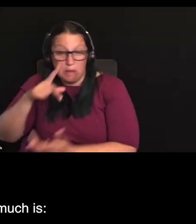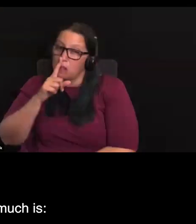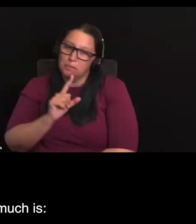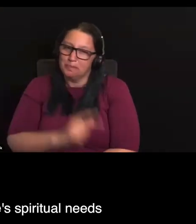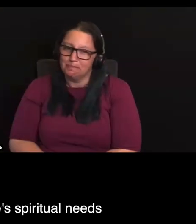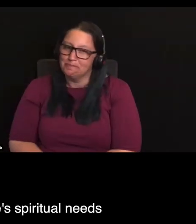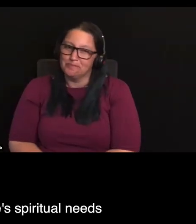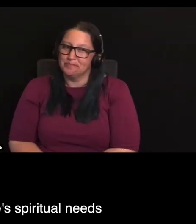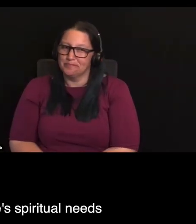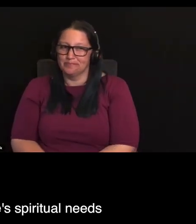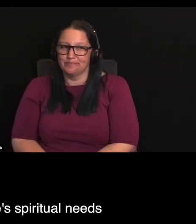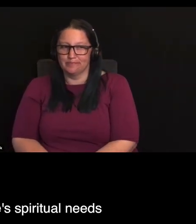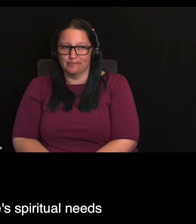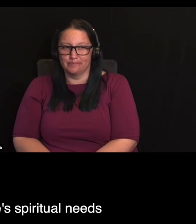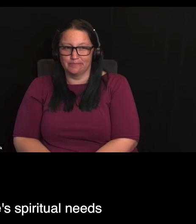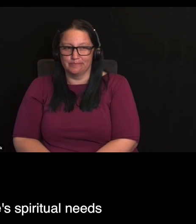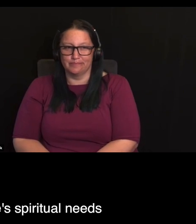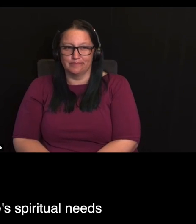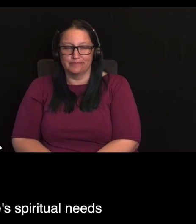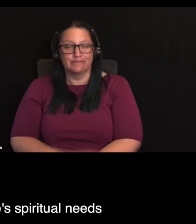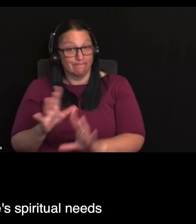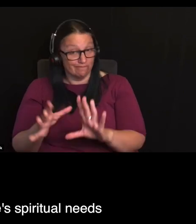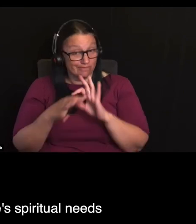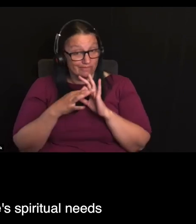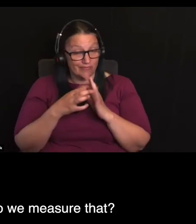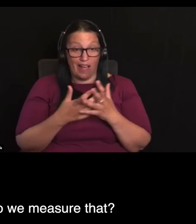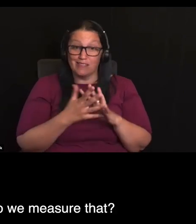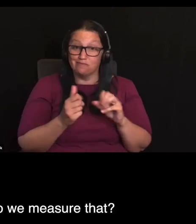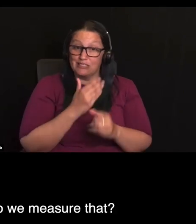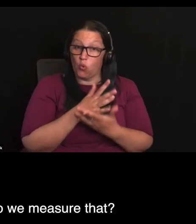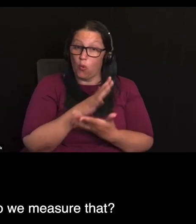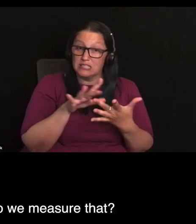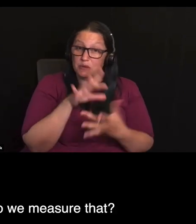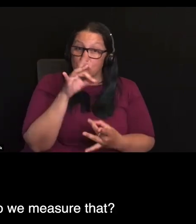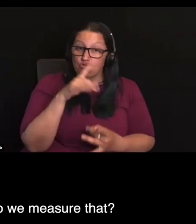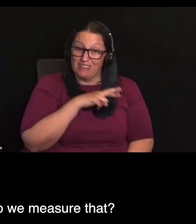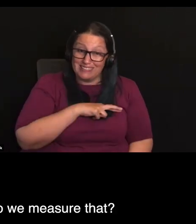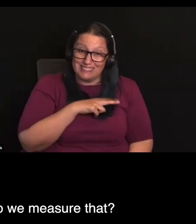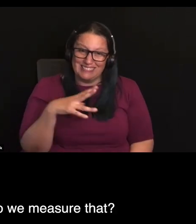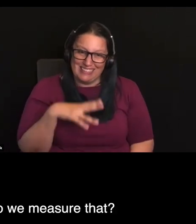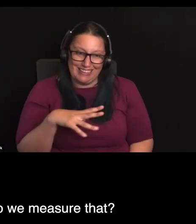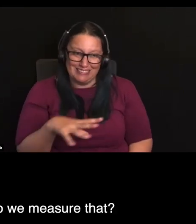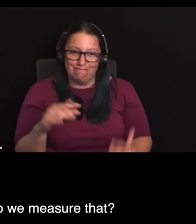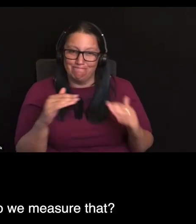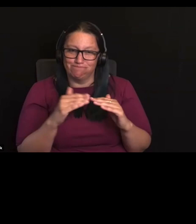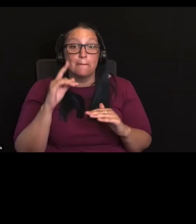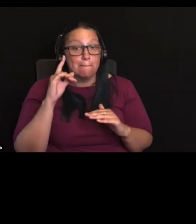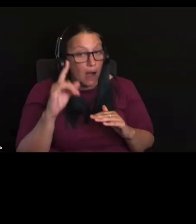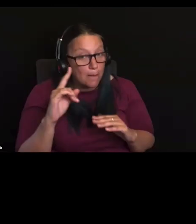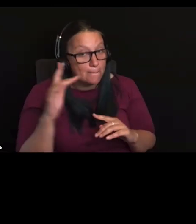very much is how do we make sure that people's spiritual needs are met, but more specifically, how do we measure that?